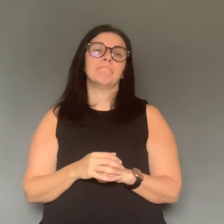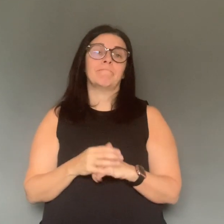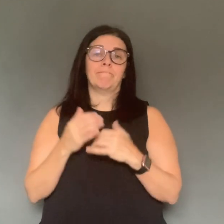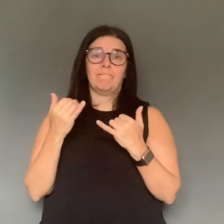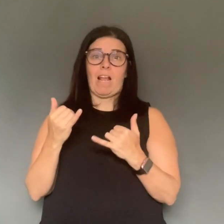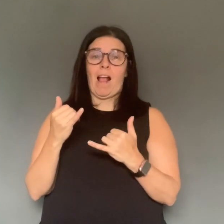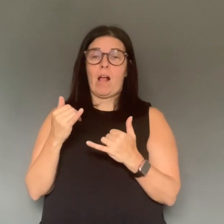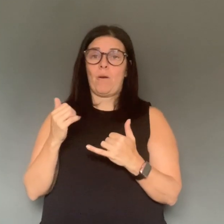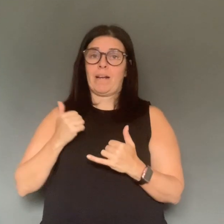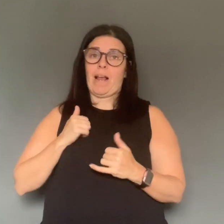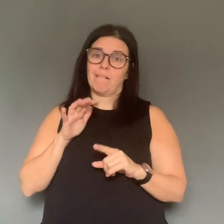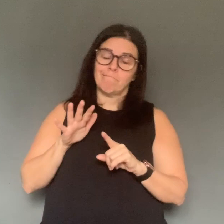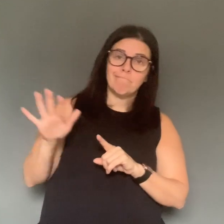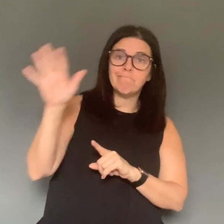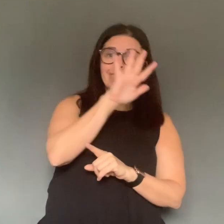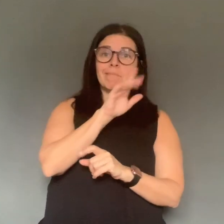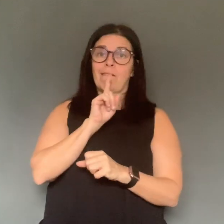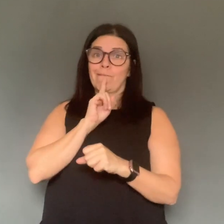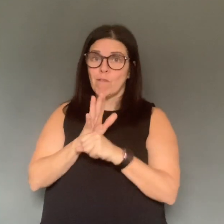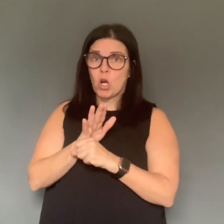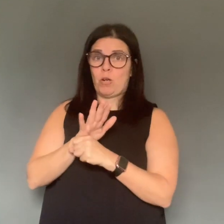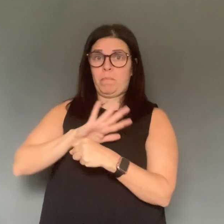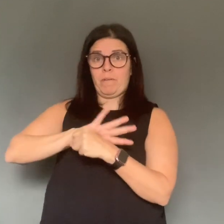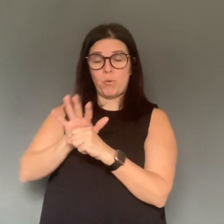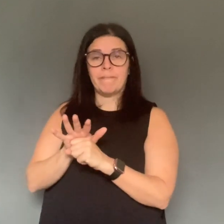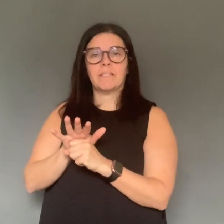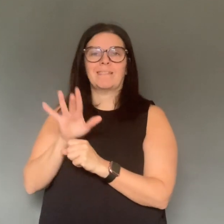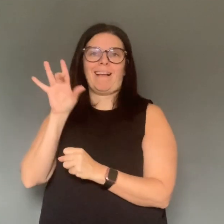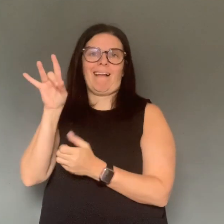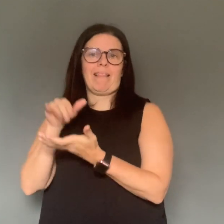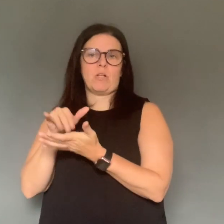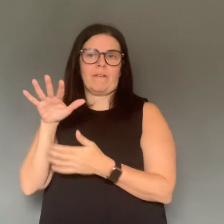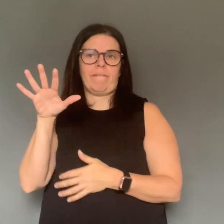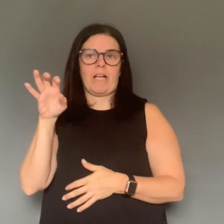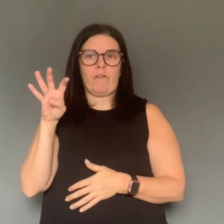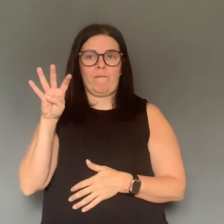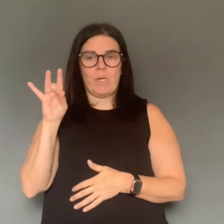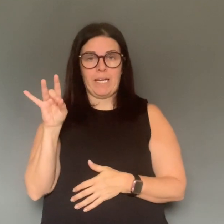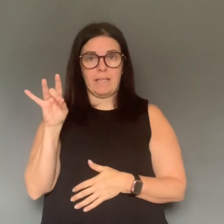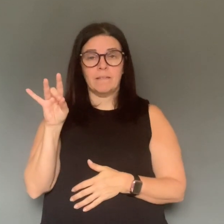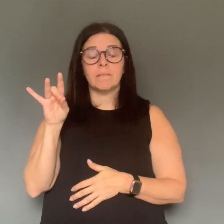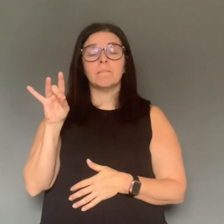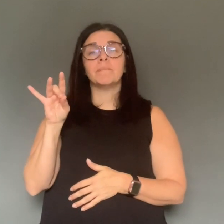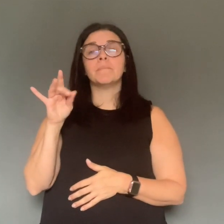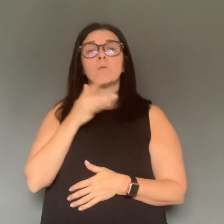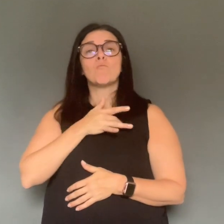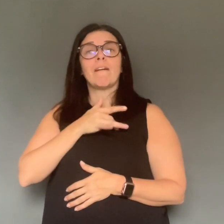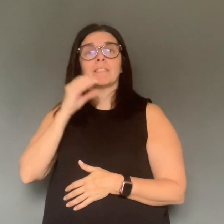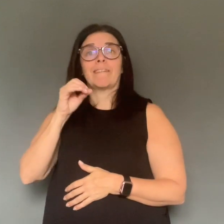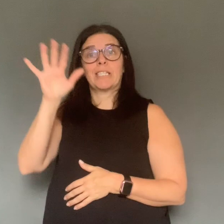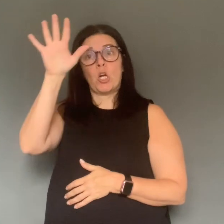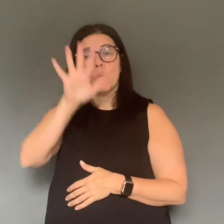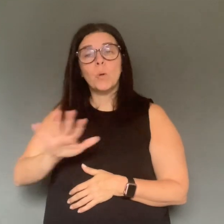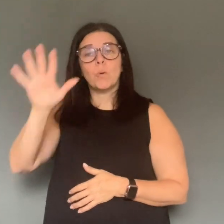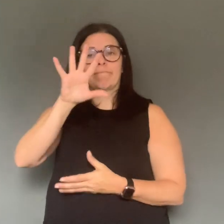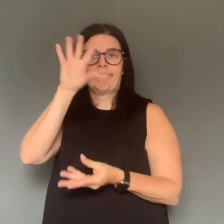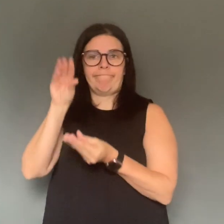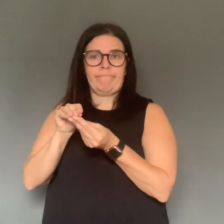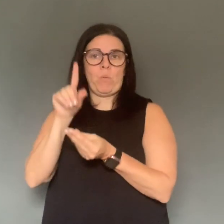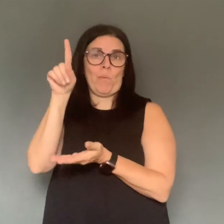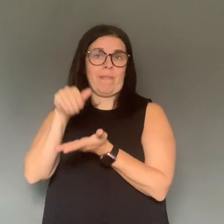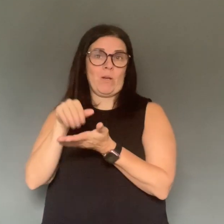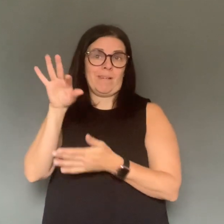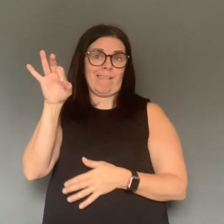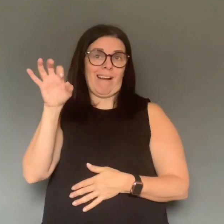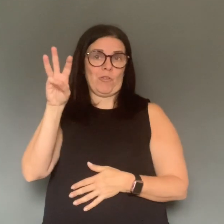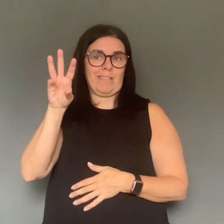in Canada and 1,966 cases in Ontario. Chatham-Kent has eight cases and